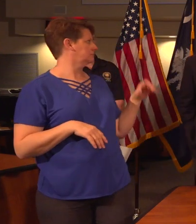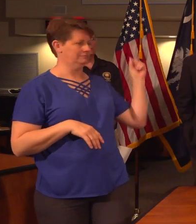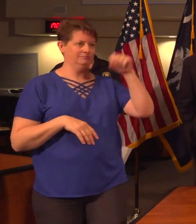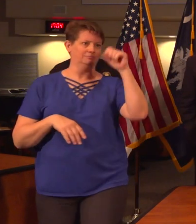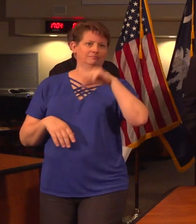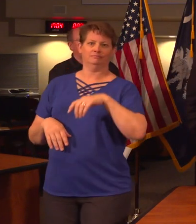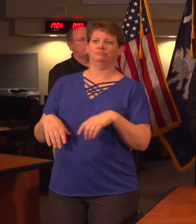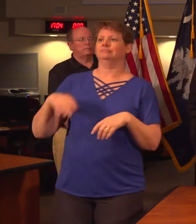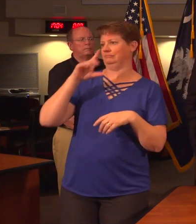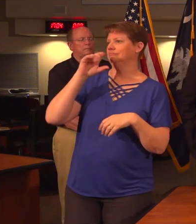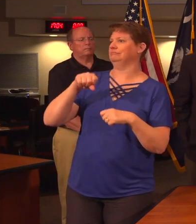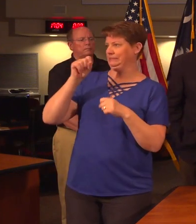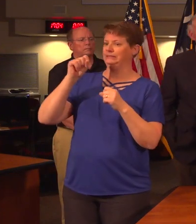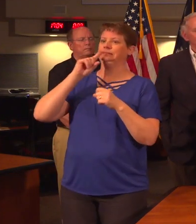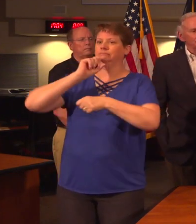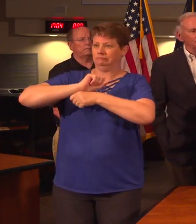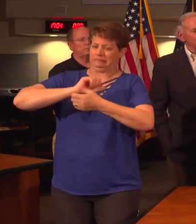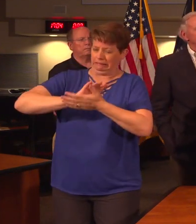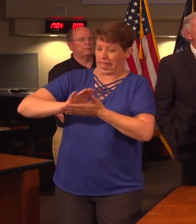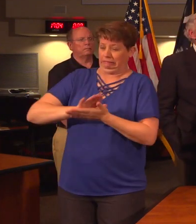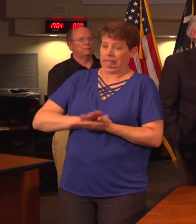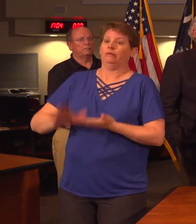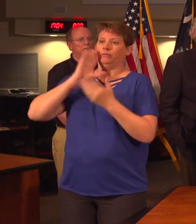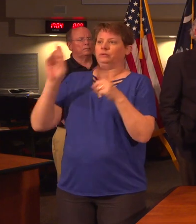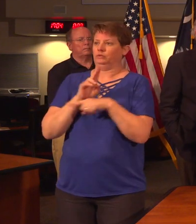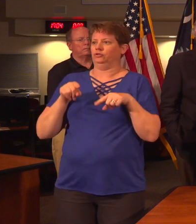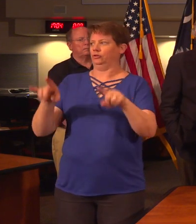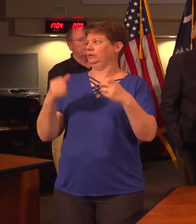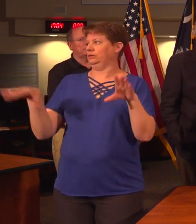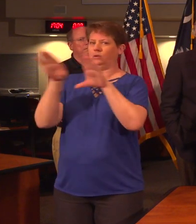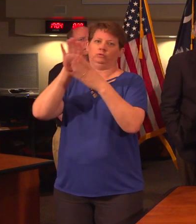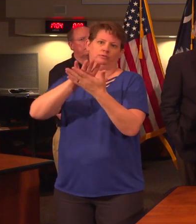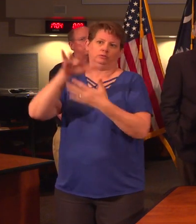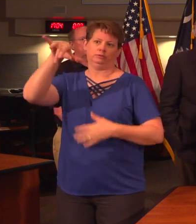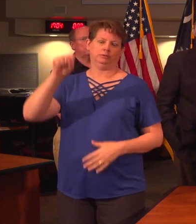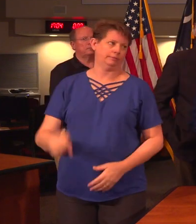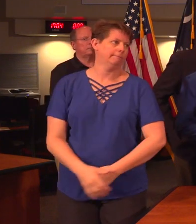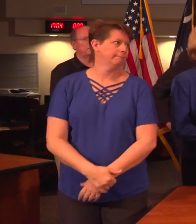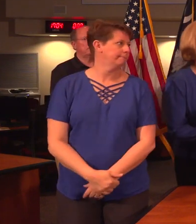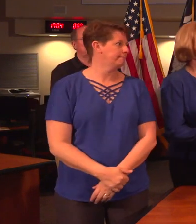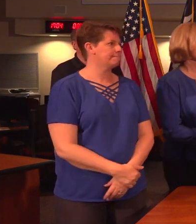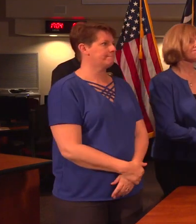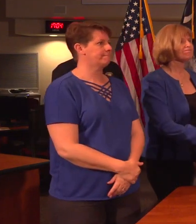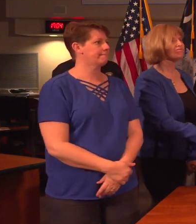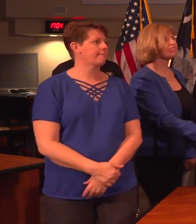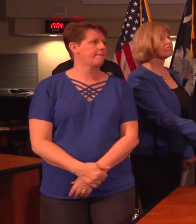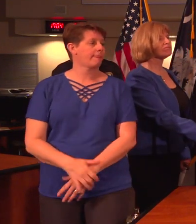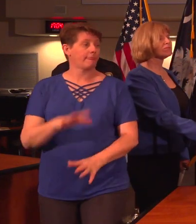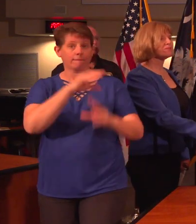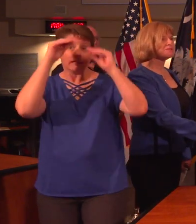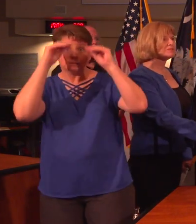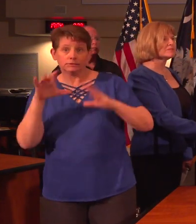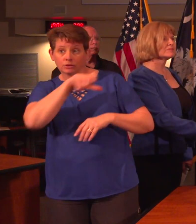a deep cleaning is a plan for schools to use during this time that schools are closed and will teachers and